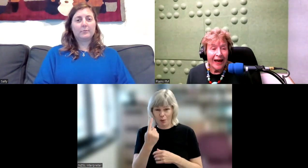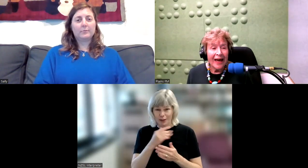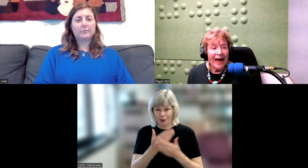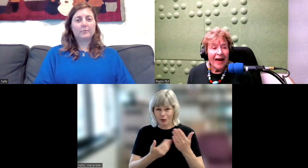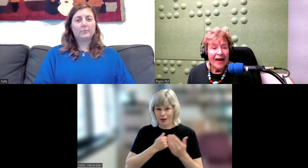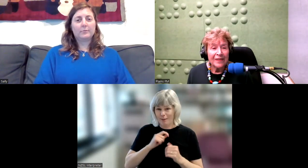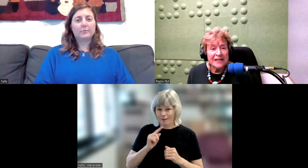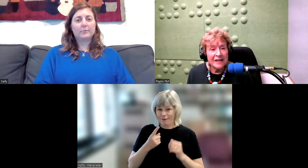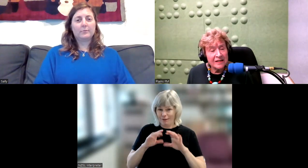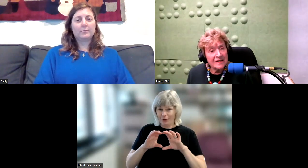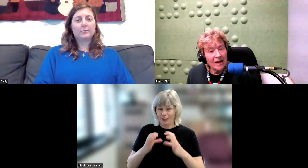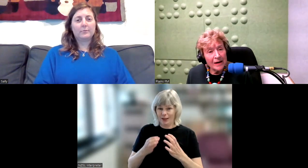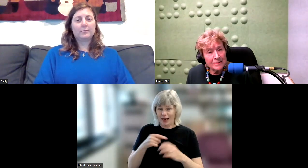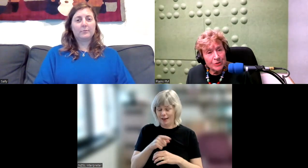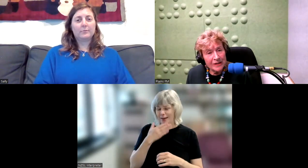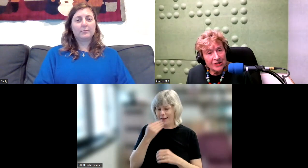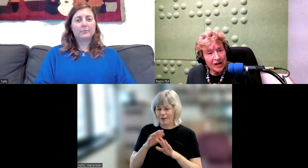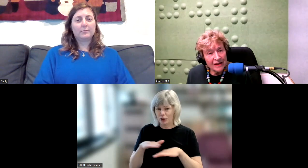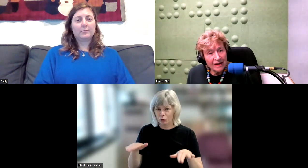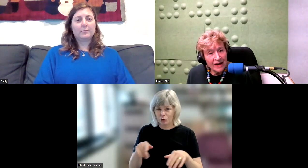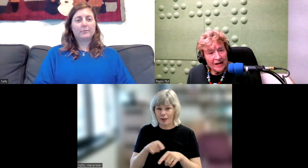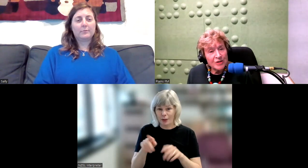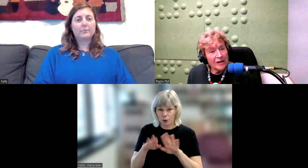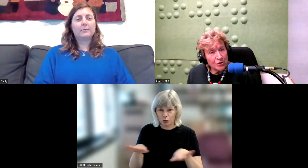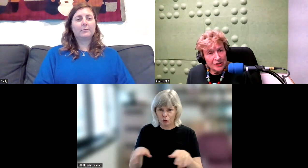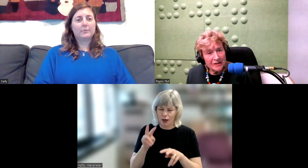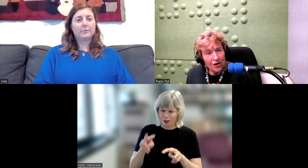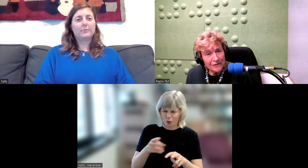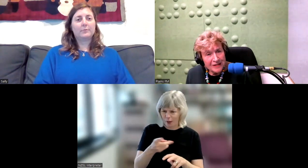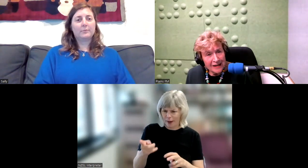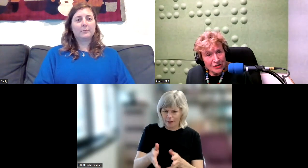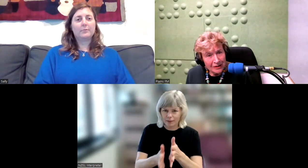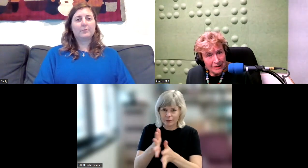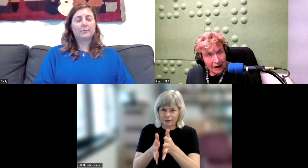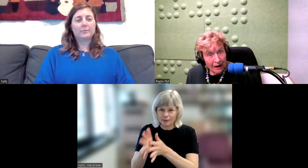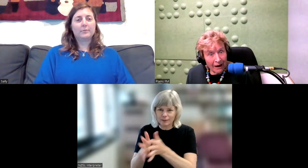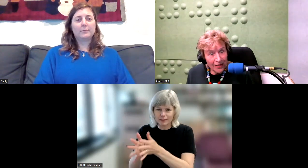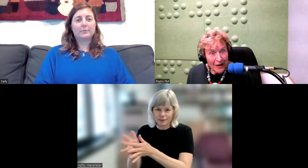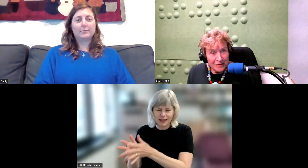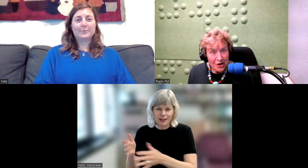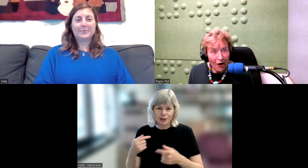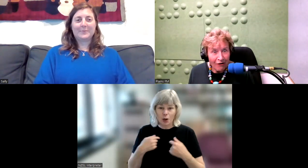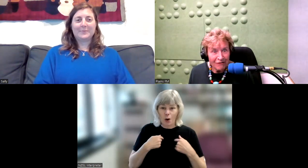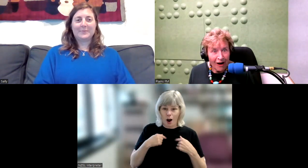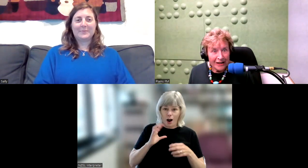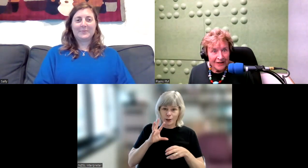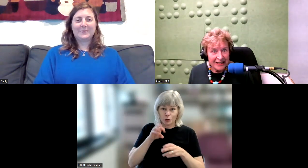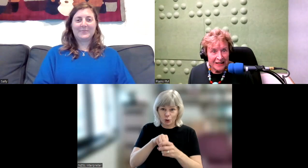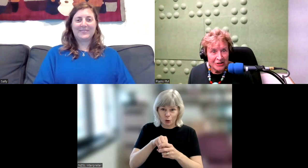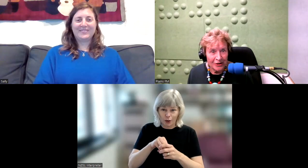and they started to sign between each other. So I joined in the conversation. They were horrified that a teacher could